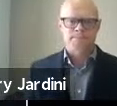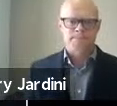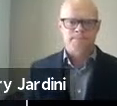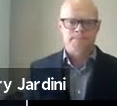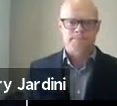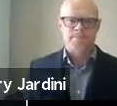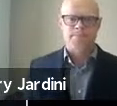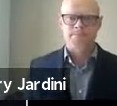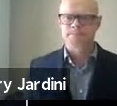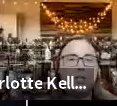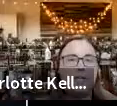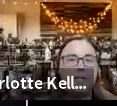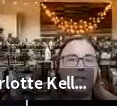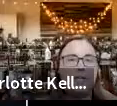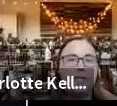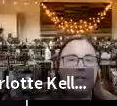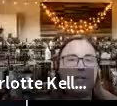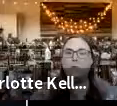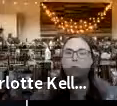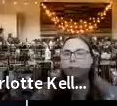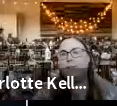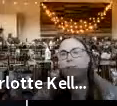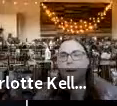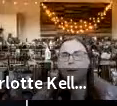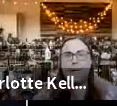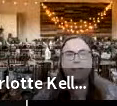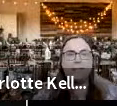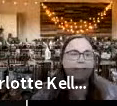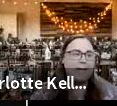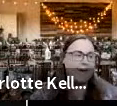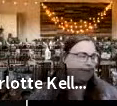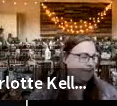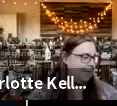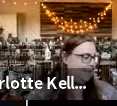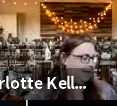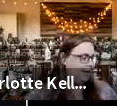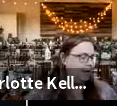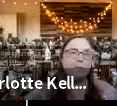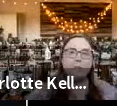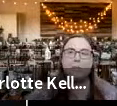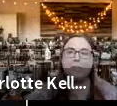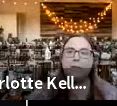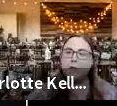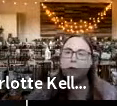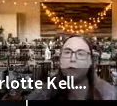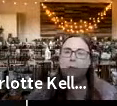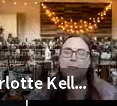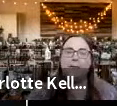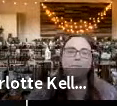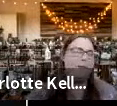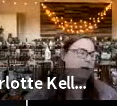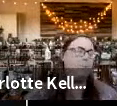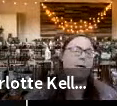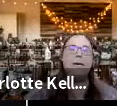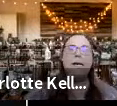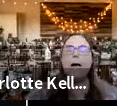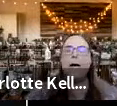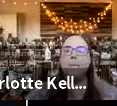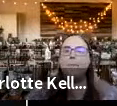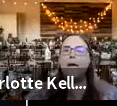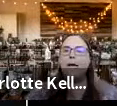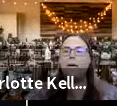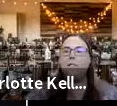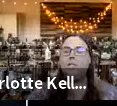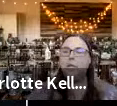um and um i'm actually gonna say just a few things and then i'm gonna pass it to nancy to let her do the official closing of the meeting but